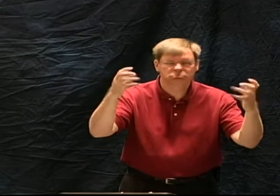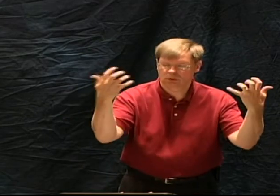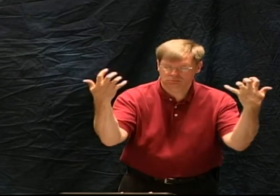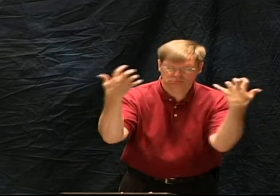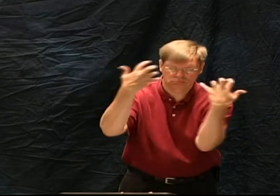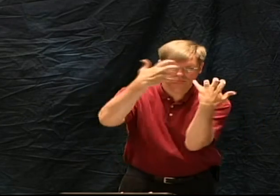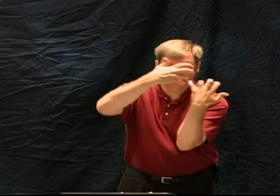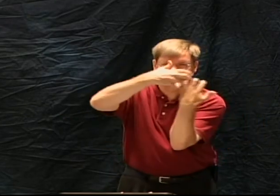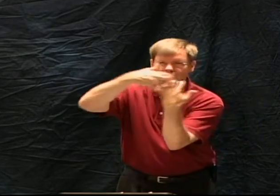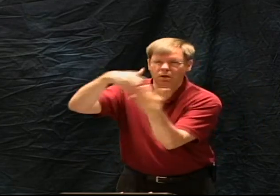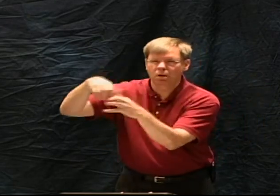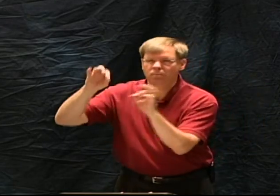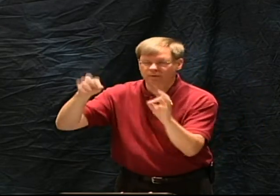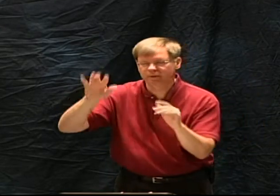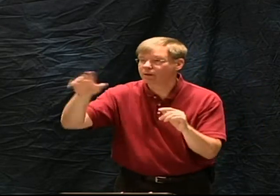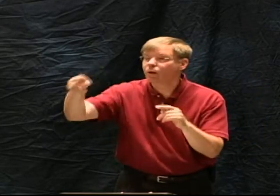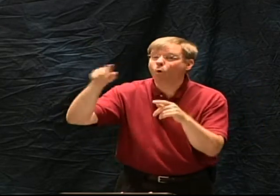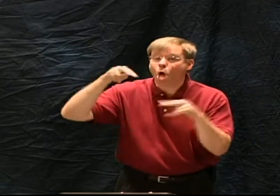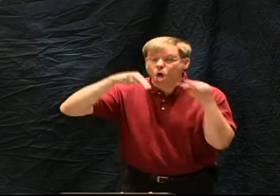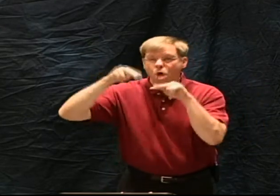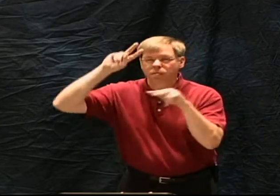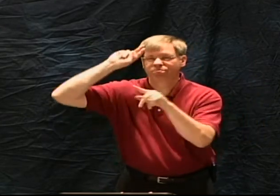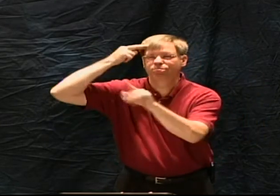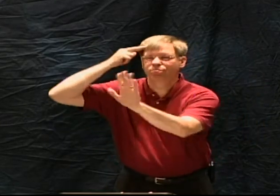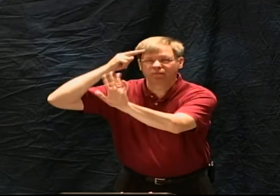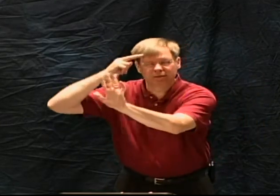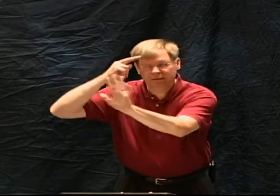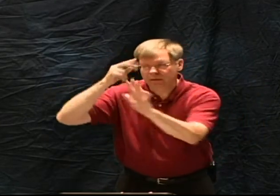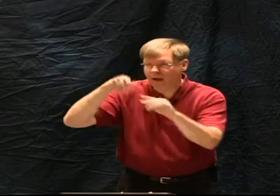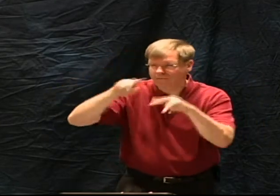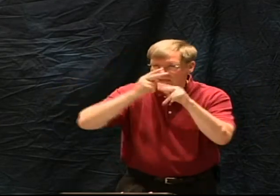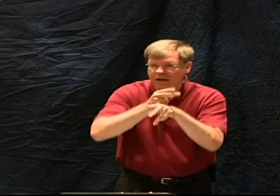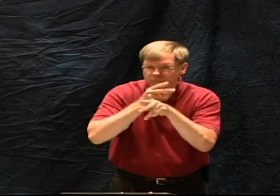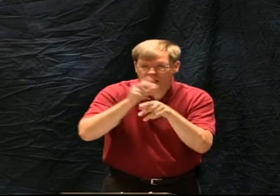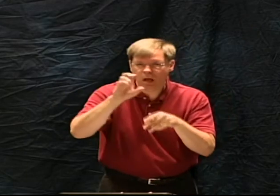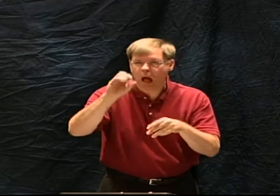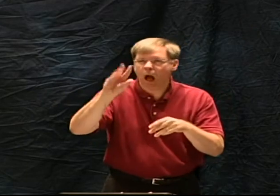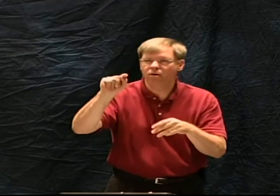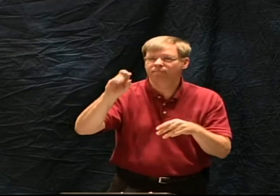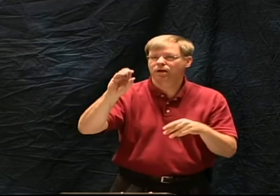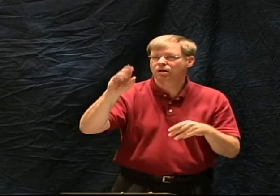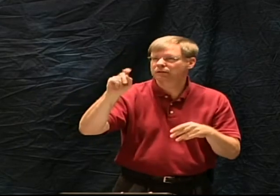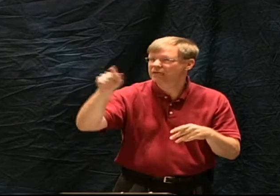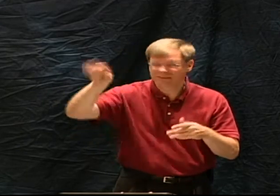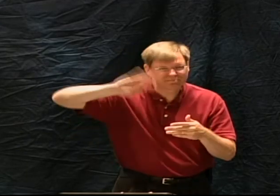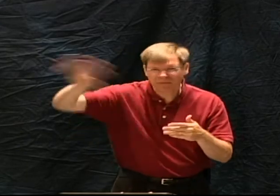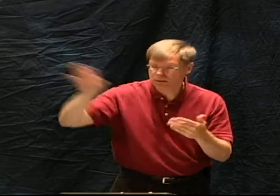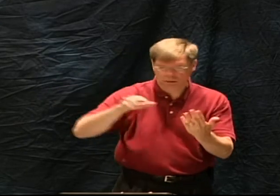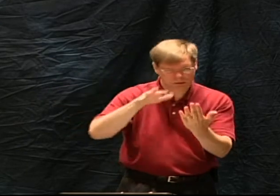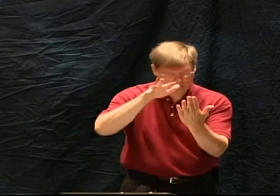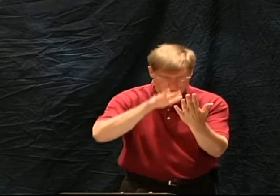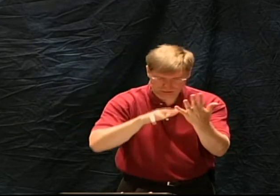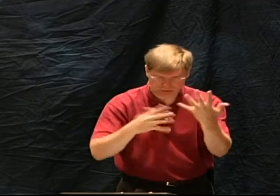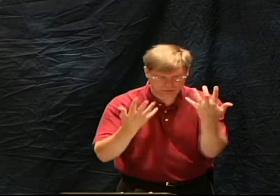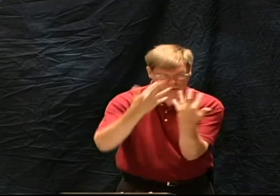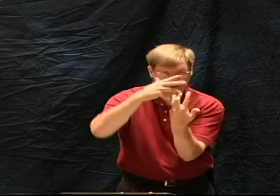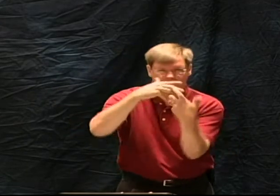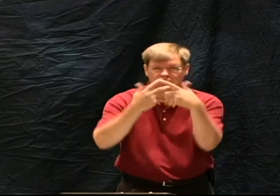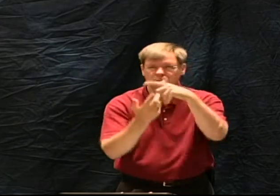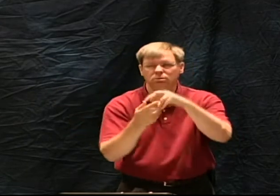proven over and over again people bring these forward as possible contradictions and